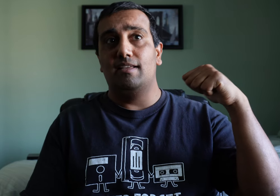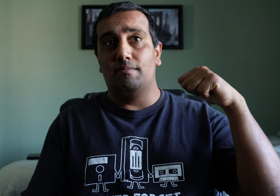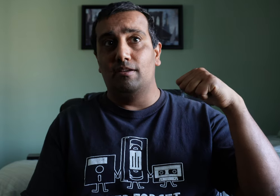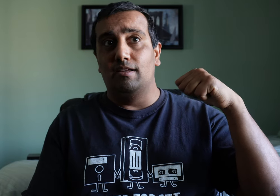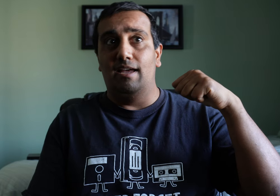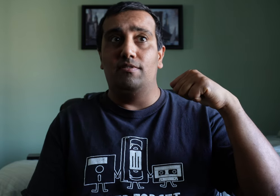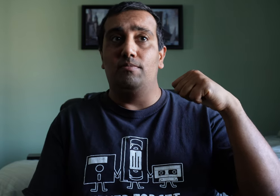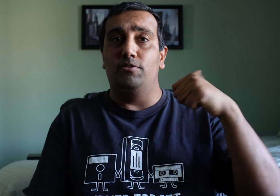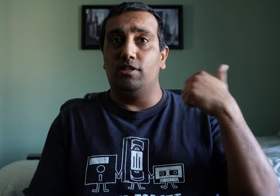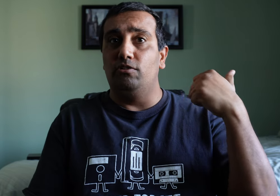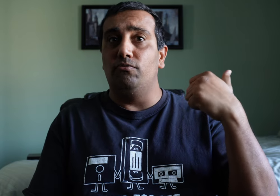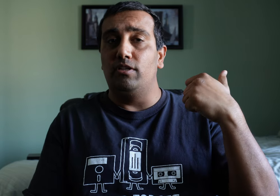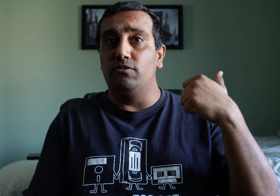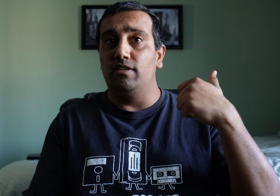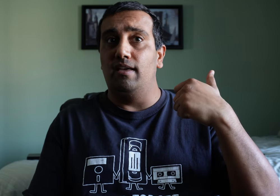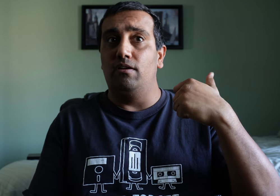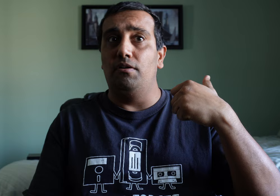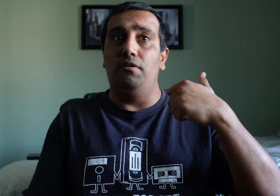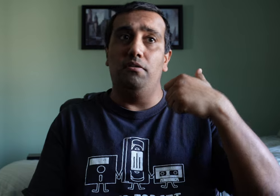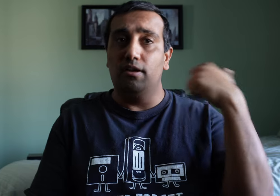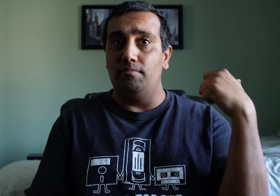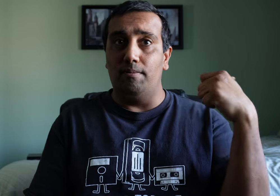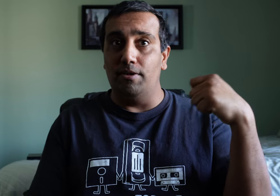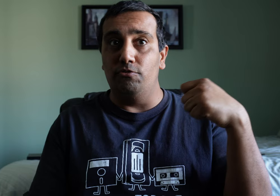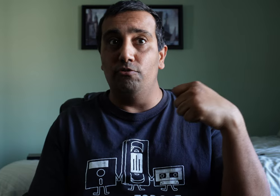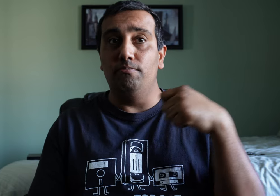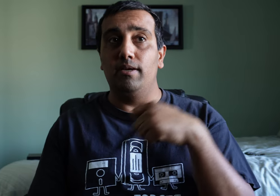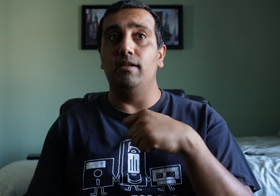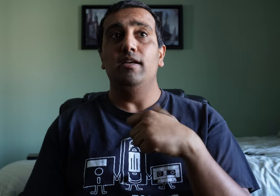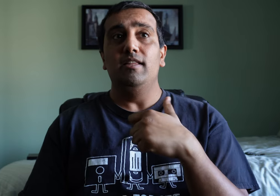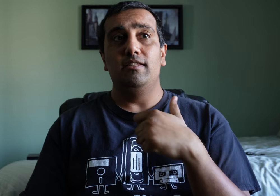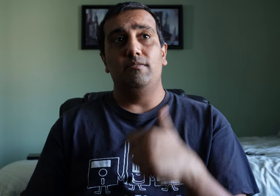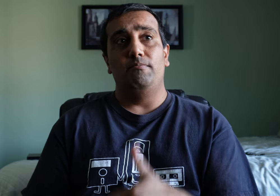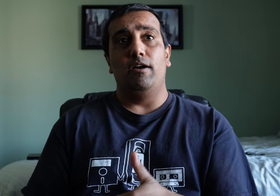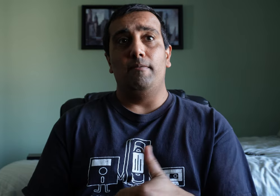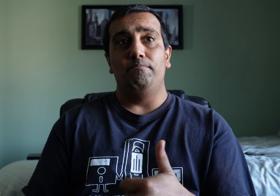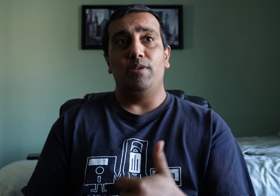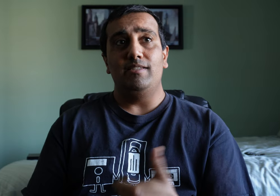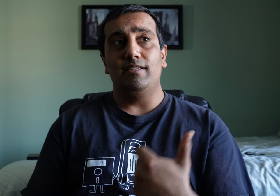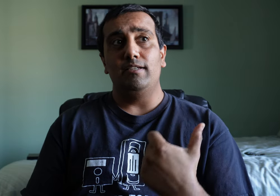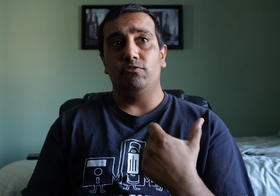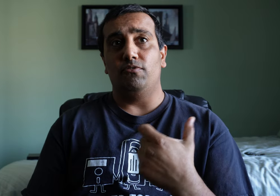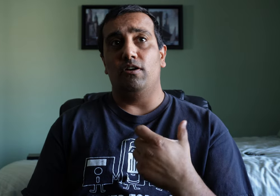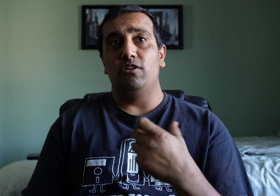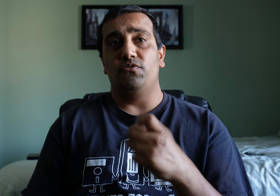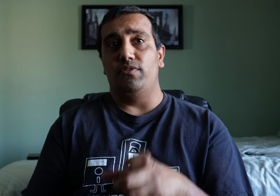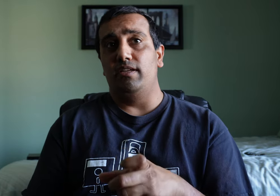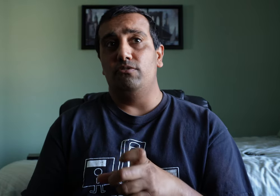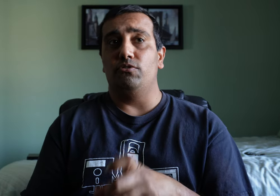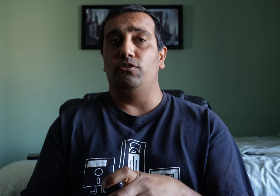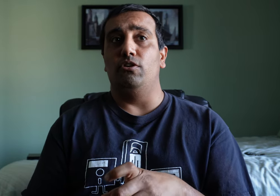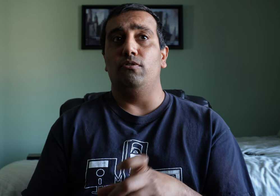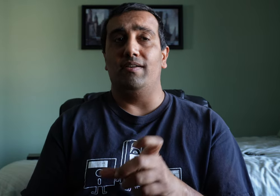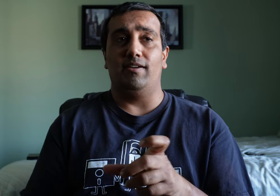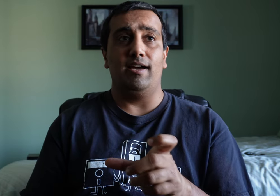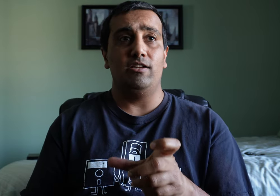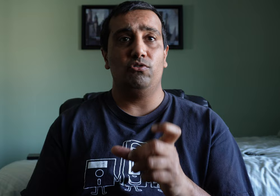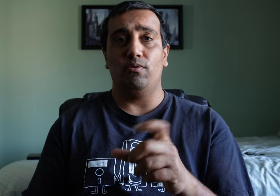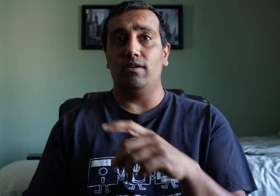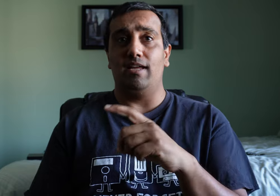that I'm going to have any particular videos that are not in my bedroom, but basically as far as videos go, I kind of just wanted to